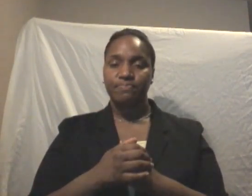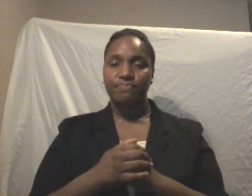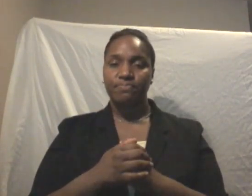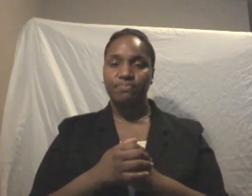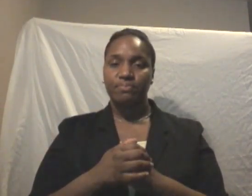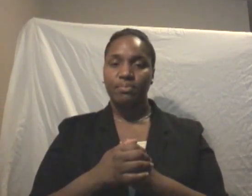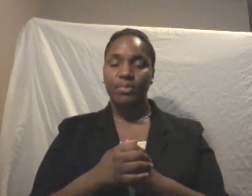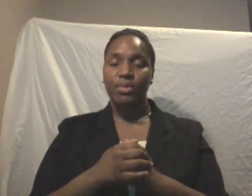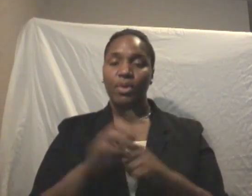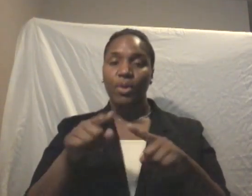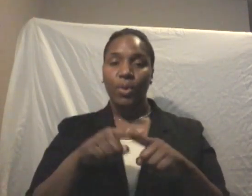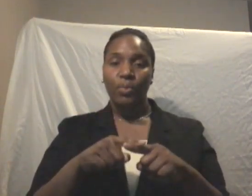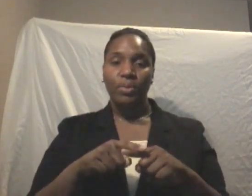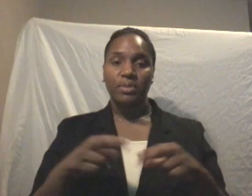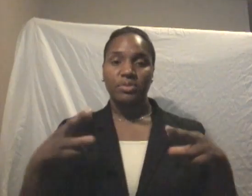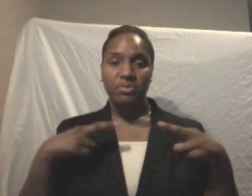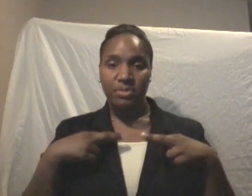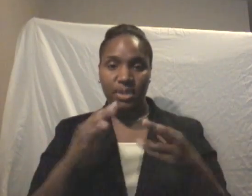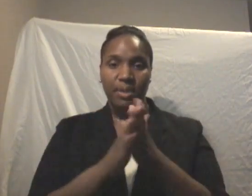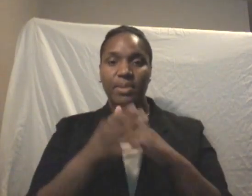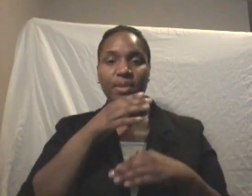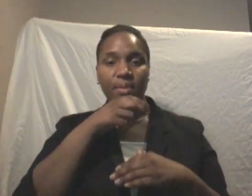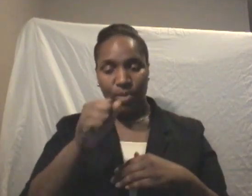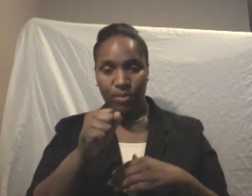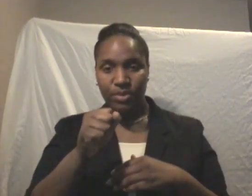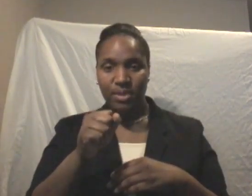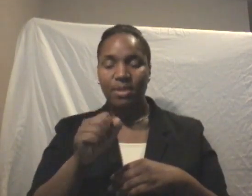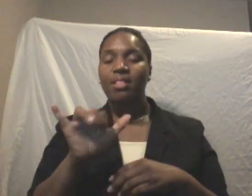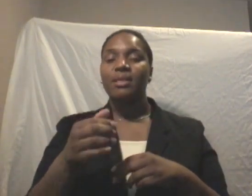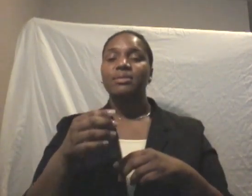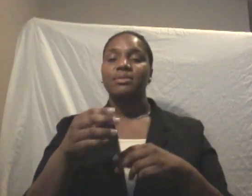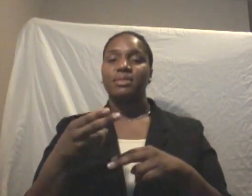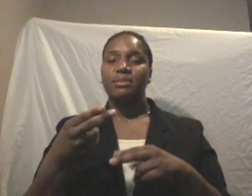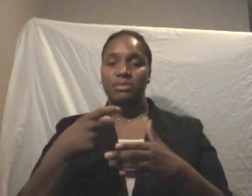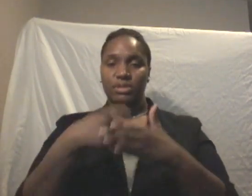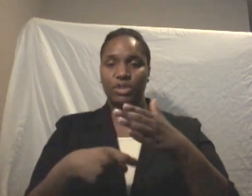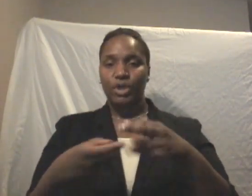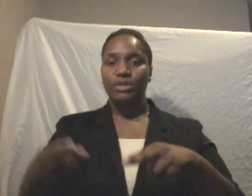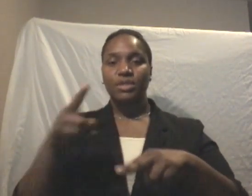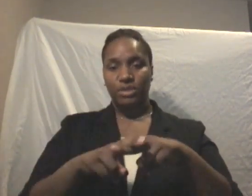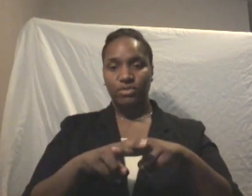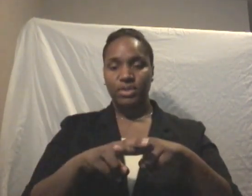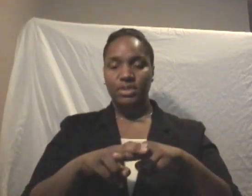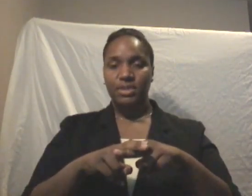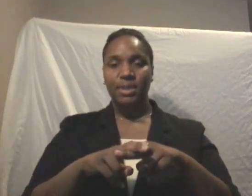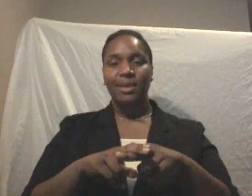is when you retire and get older, that's when the cost is the greatest, and that's usually when your income is the lowest.